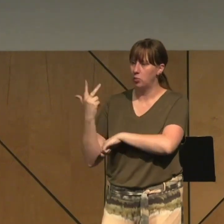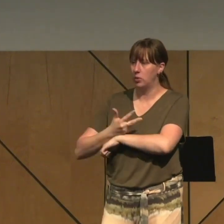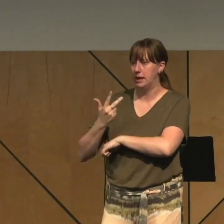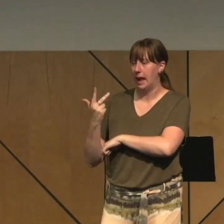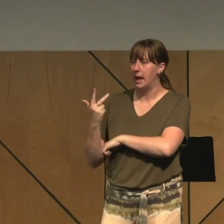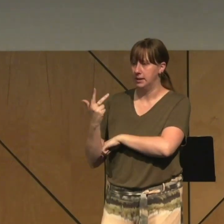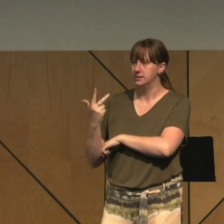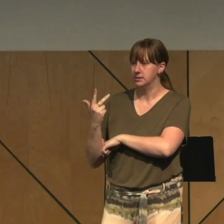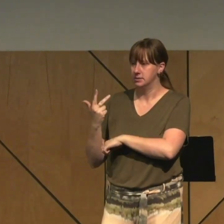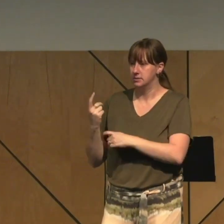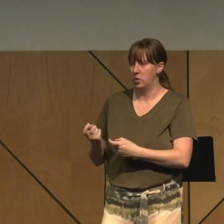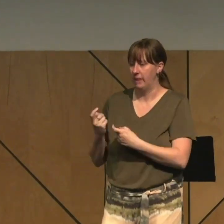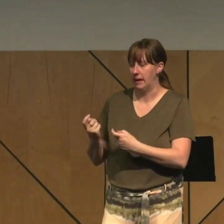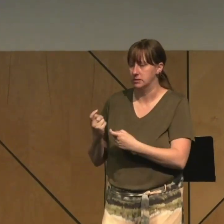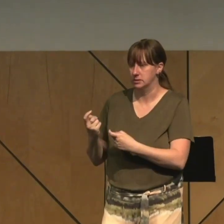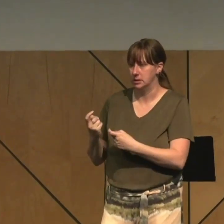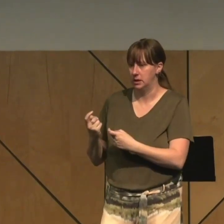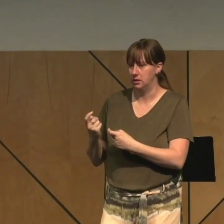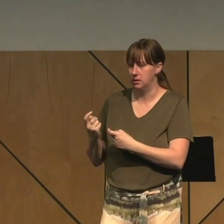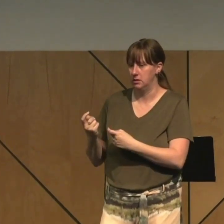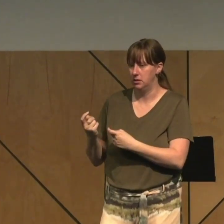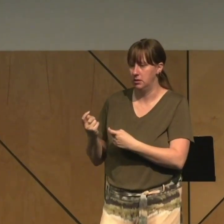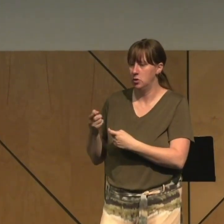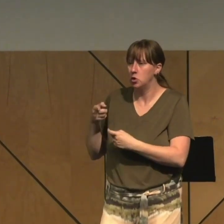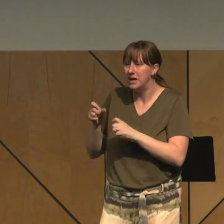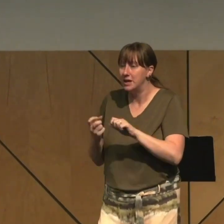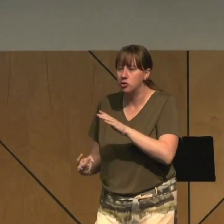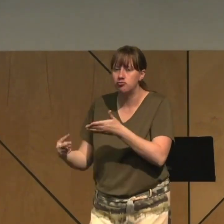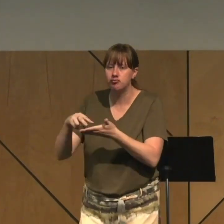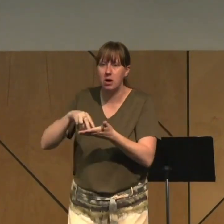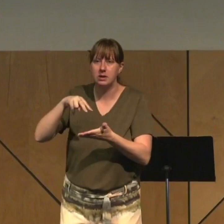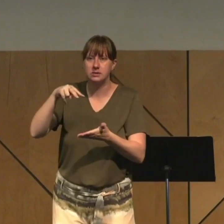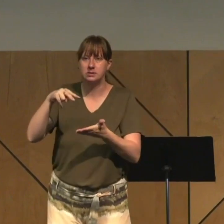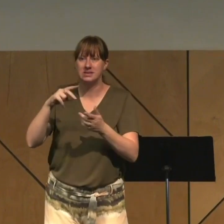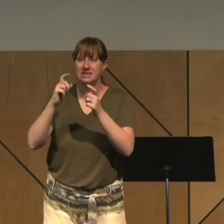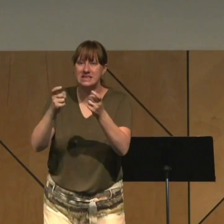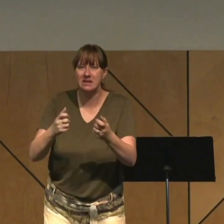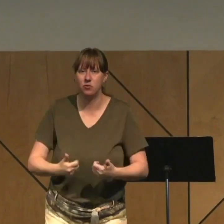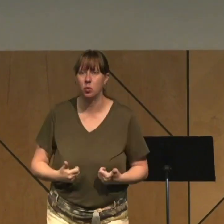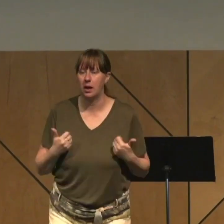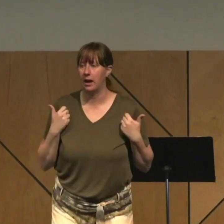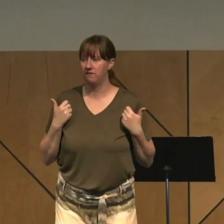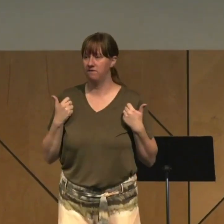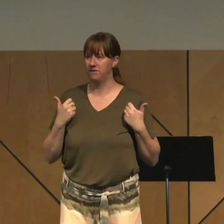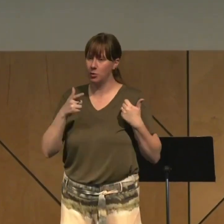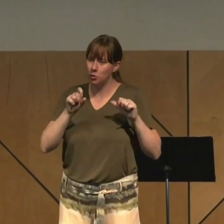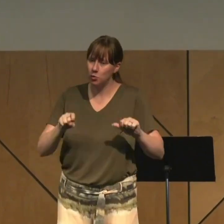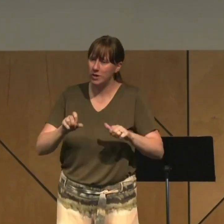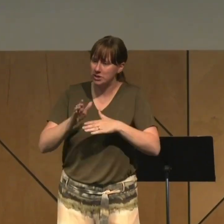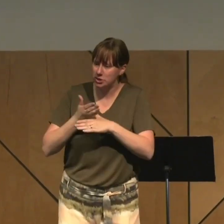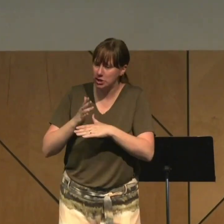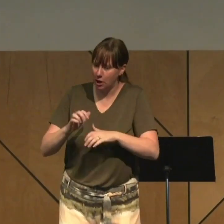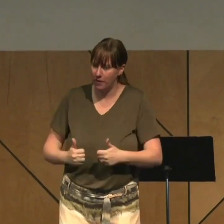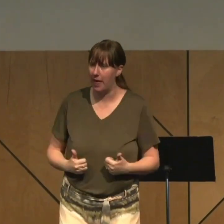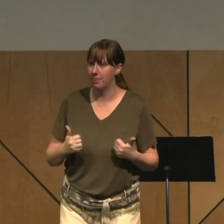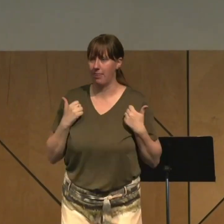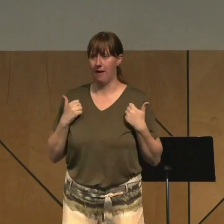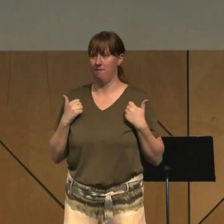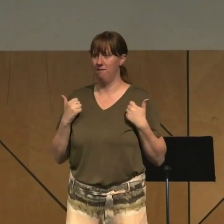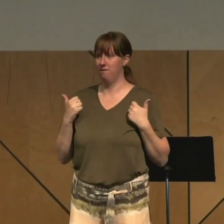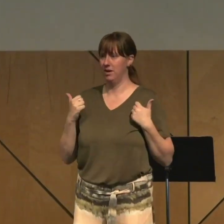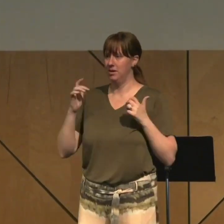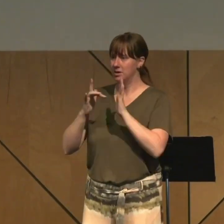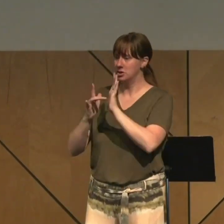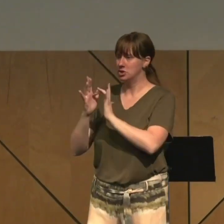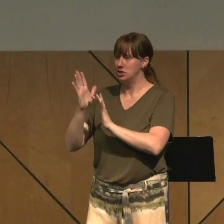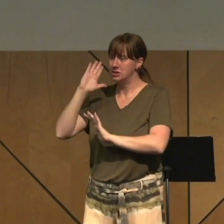so you can share honestly with him. He will turn to you and give you grace, pour his love on you,